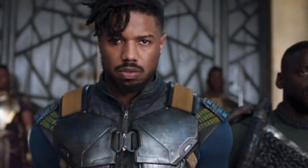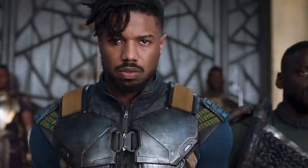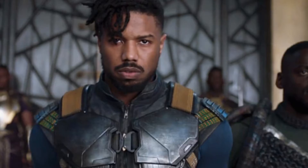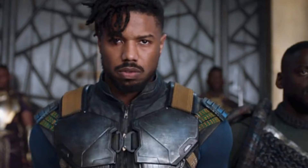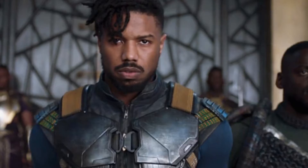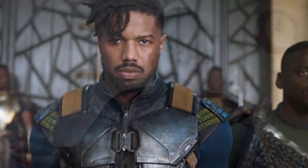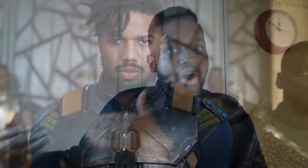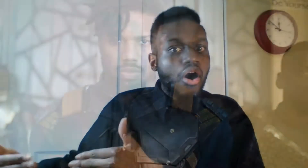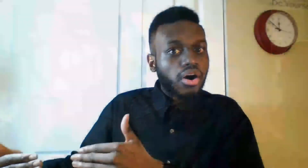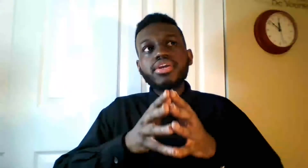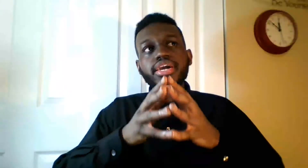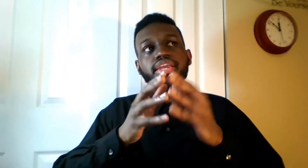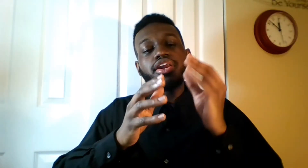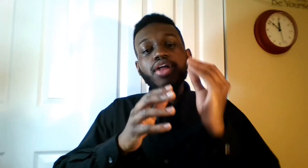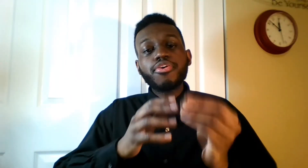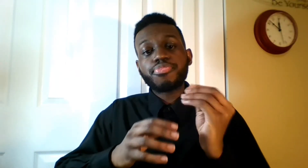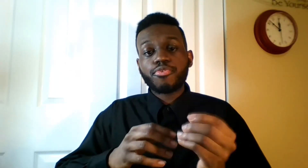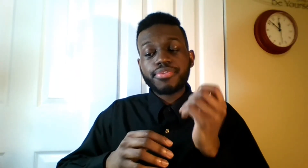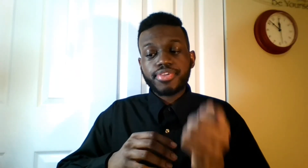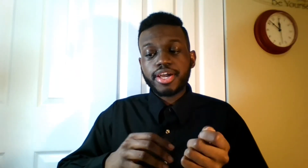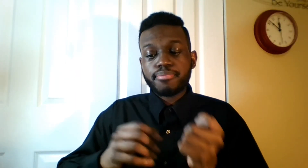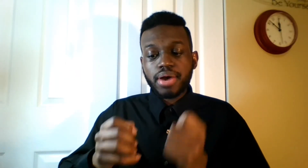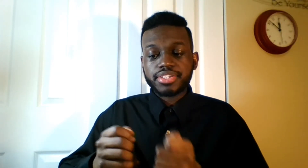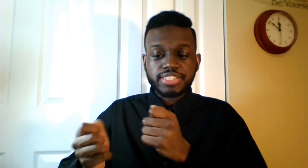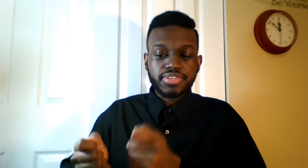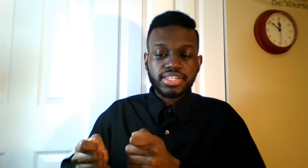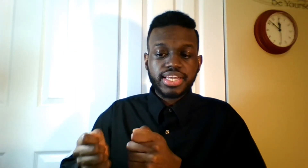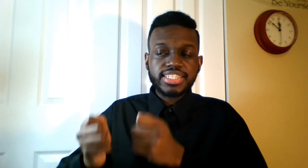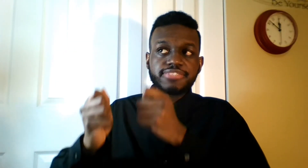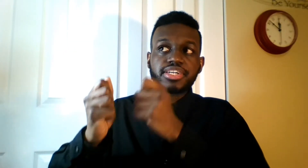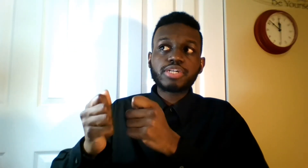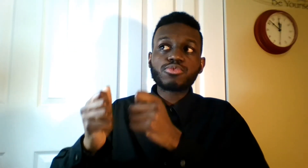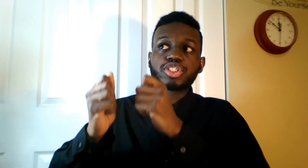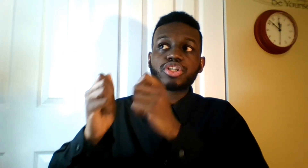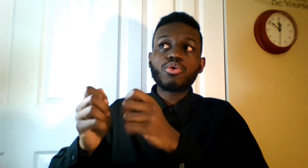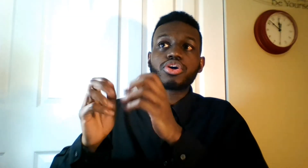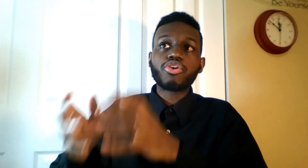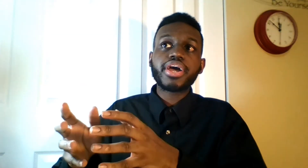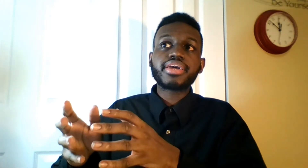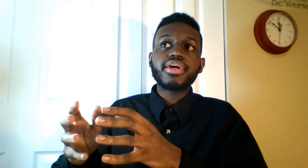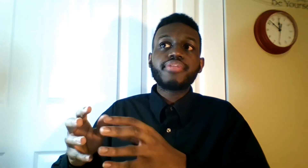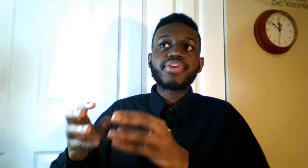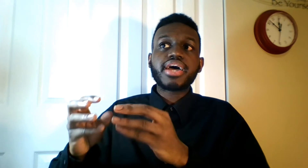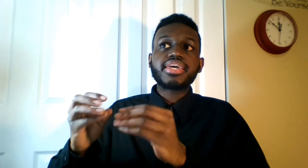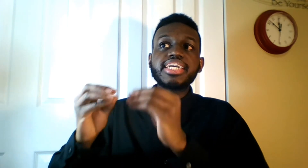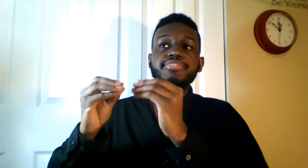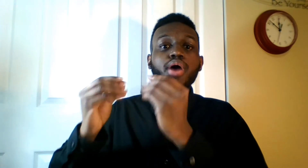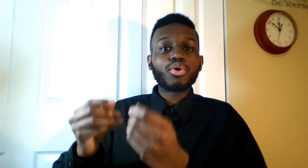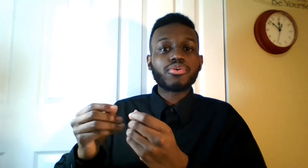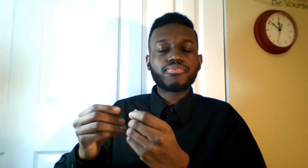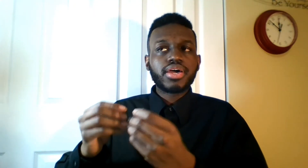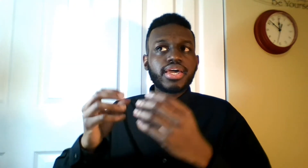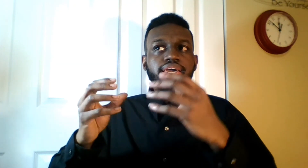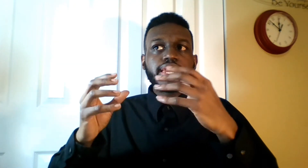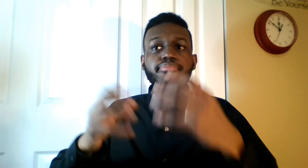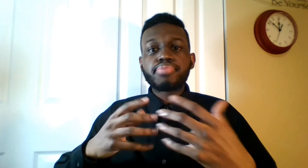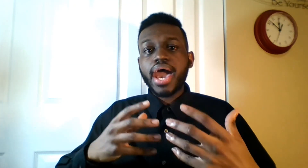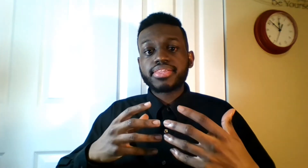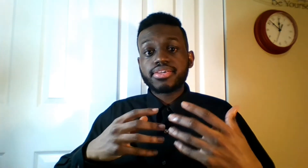a good cause. And another great thing about this villain that this villain was so great that his motive impacted the